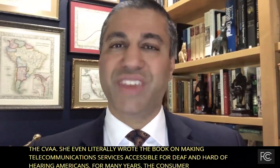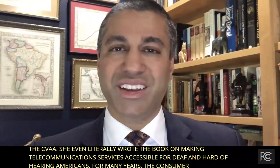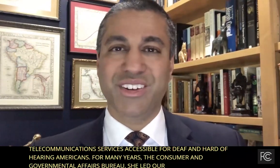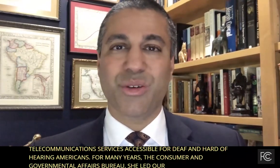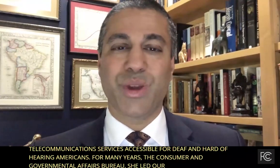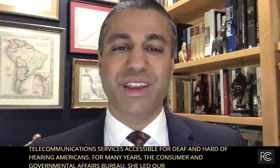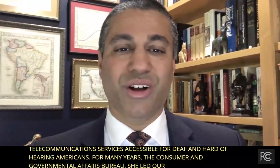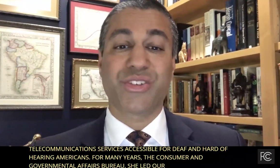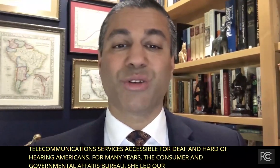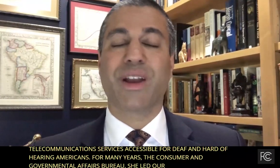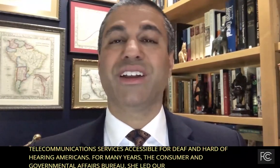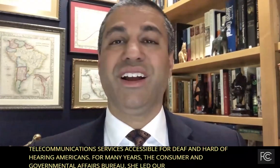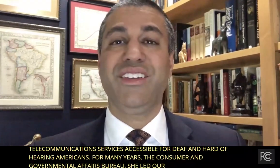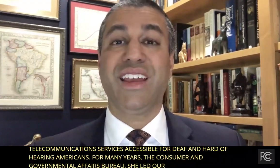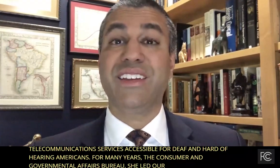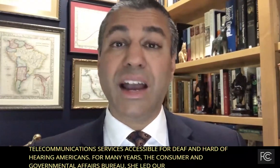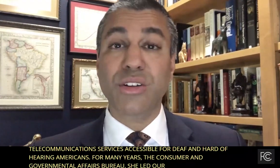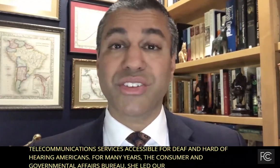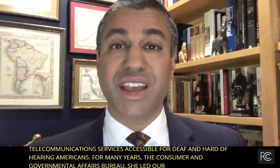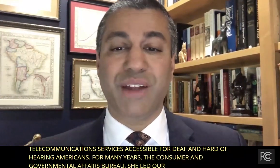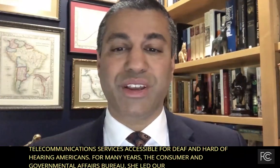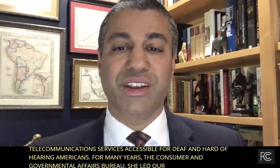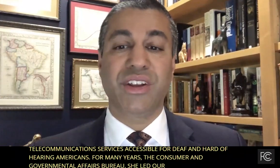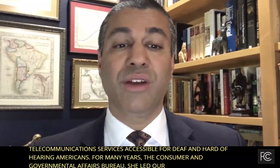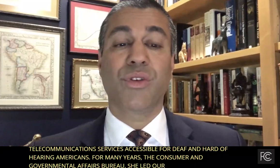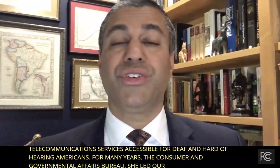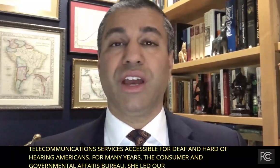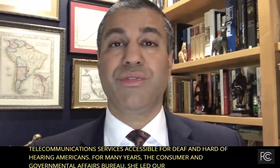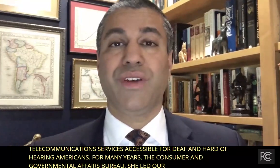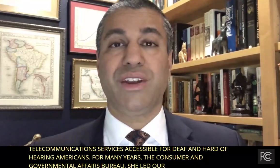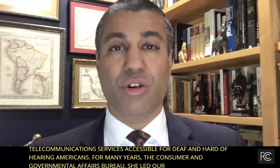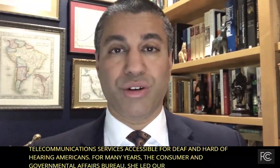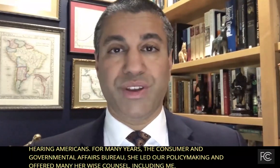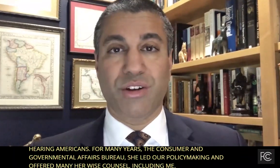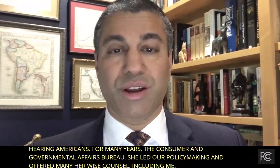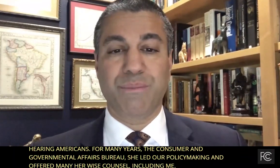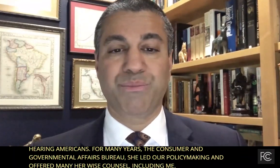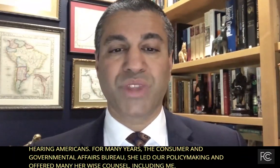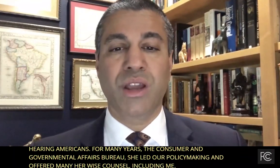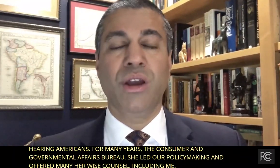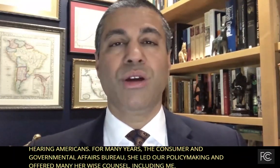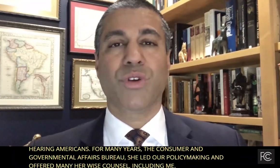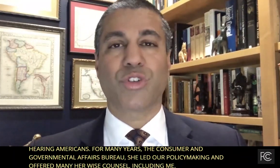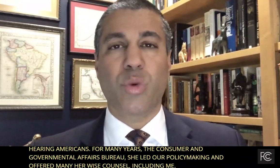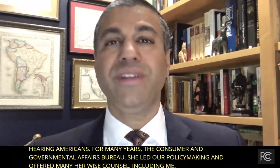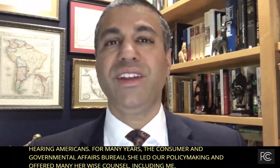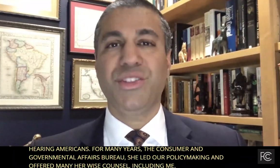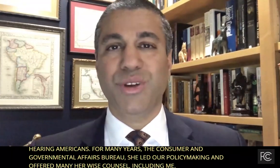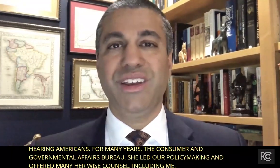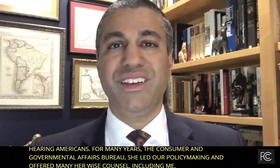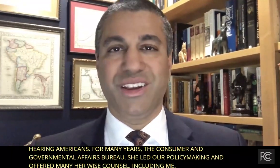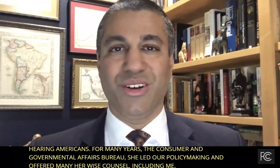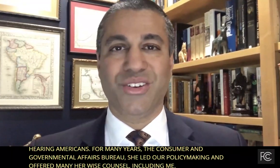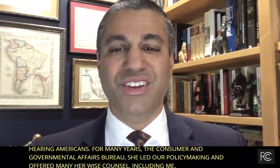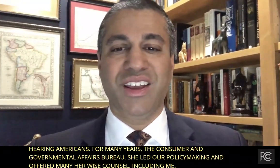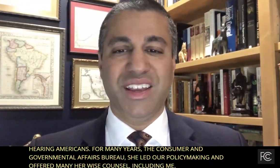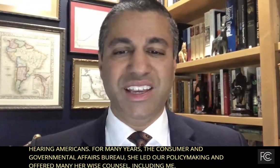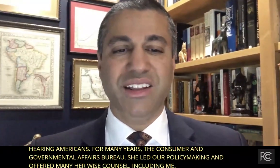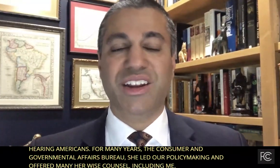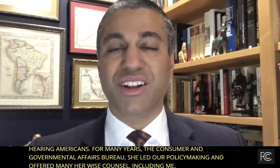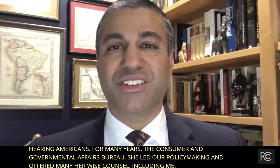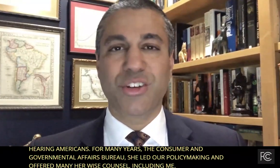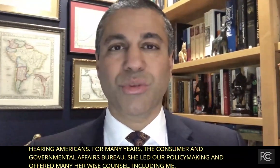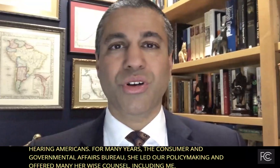Now, second, we also recognize a tireless advocate for the deaf and hard of hearing. For 23 years,